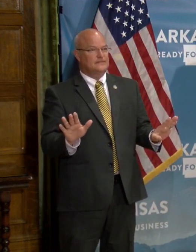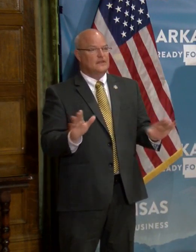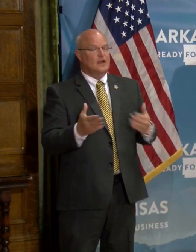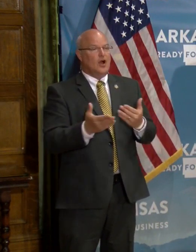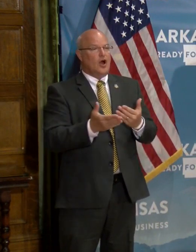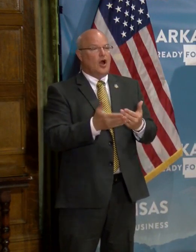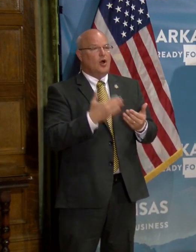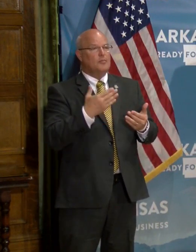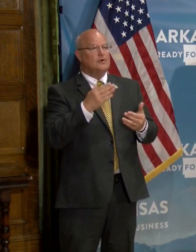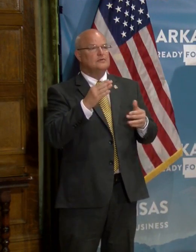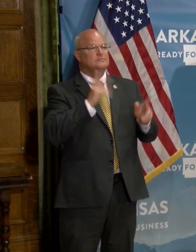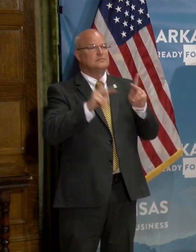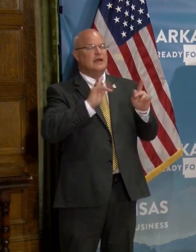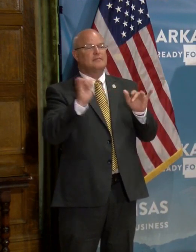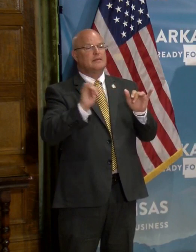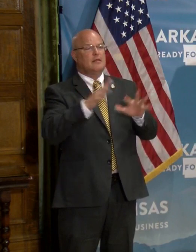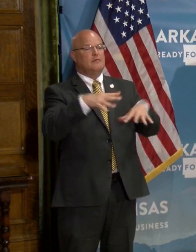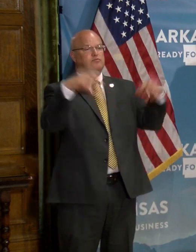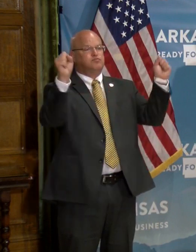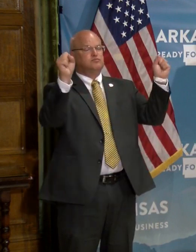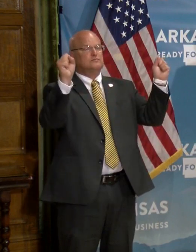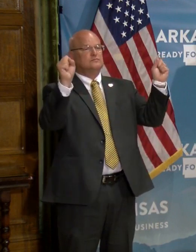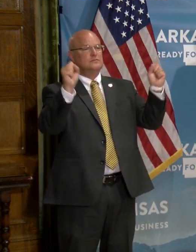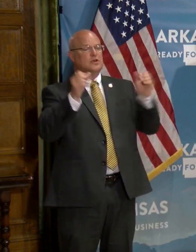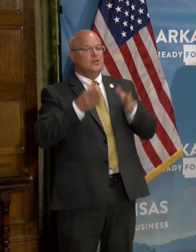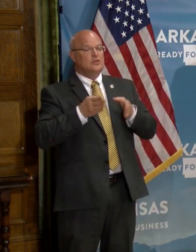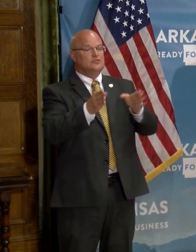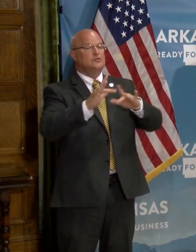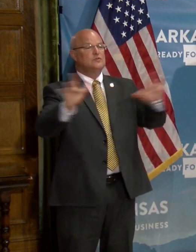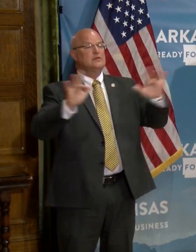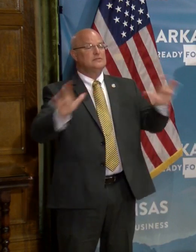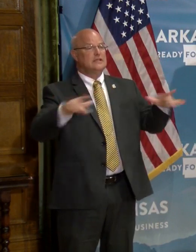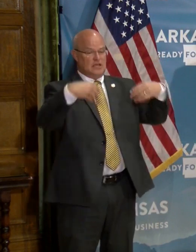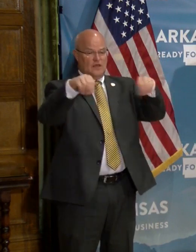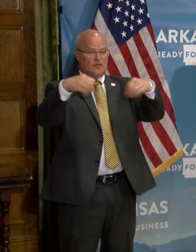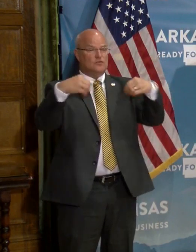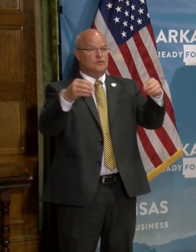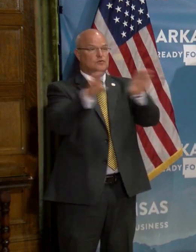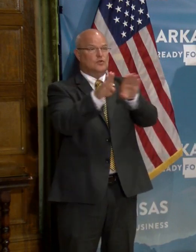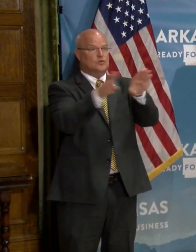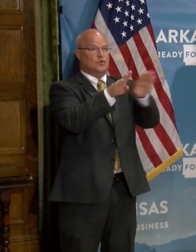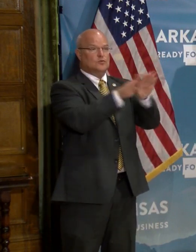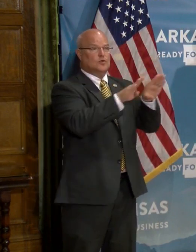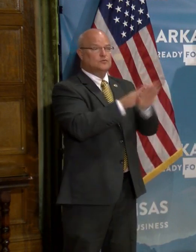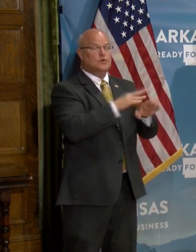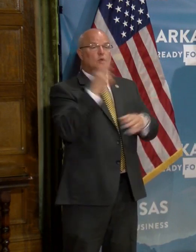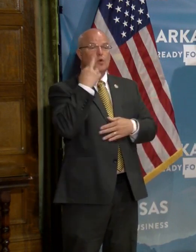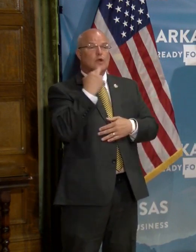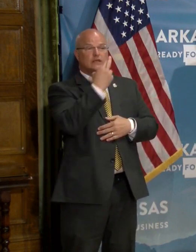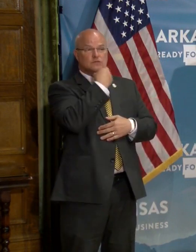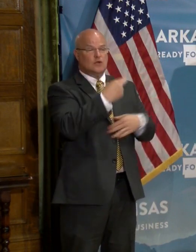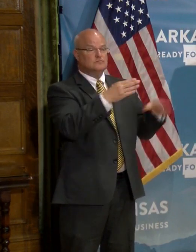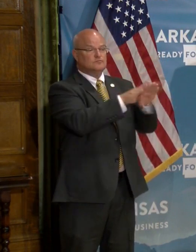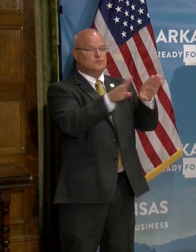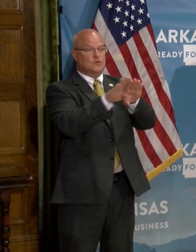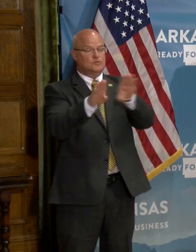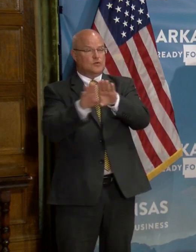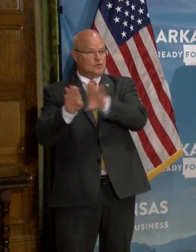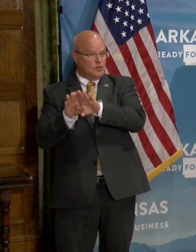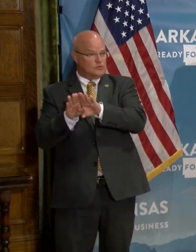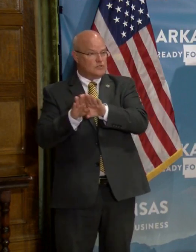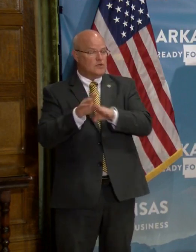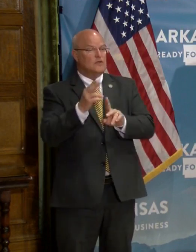almost abandoned. The streets were empty. The retail shops were all closed. The restaurants were closed.